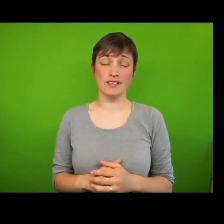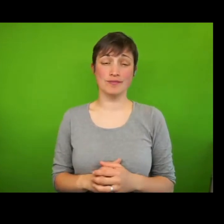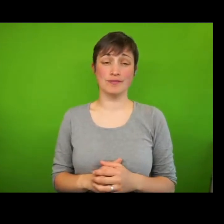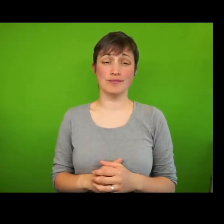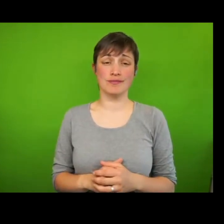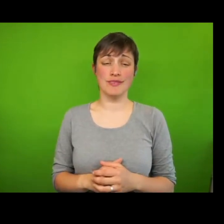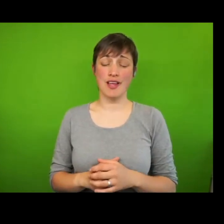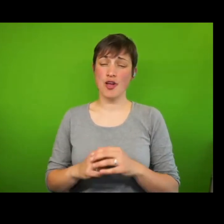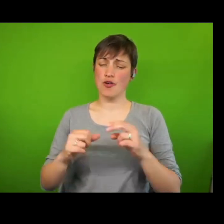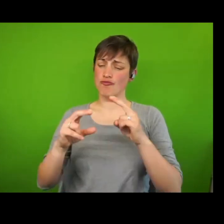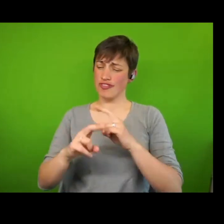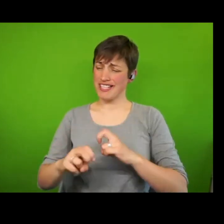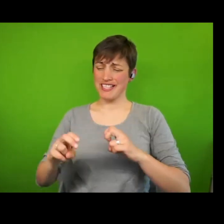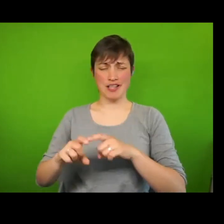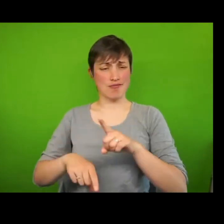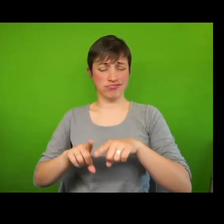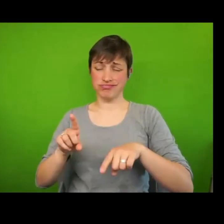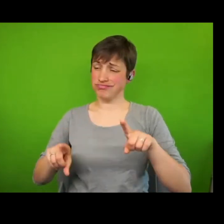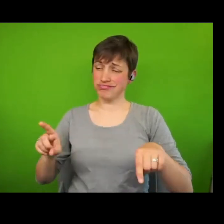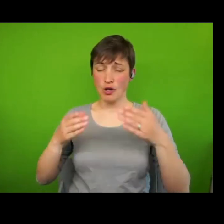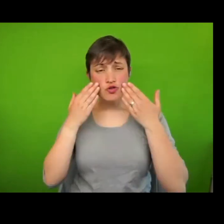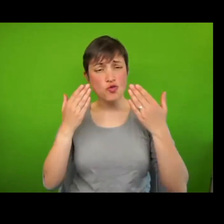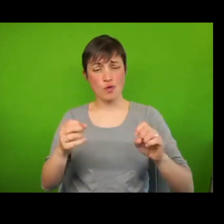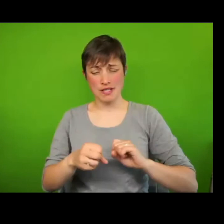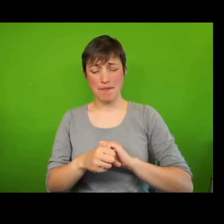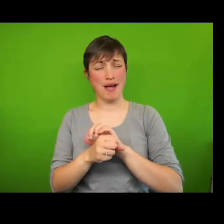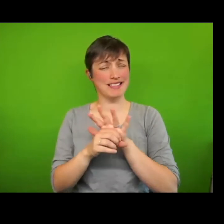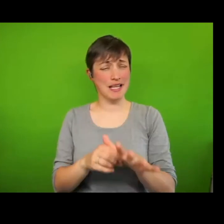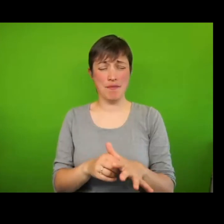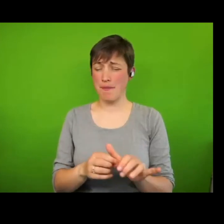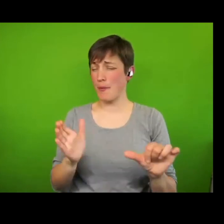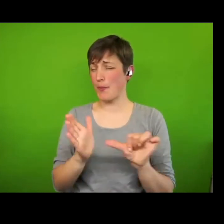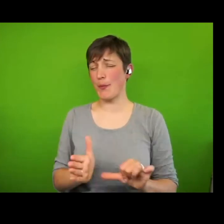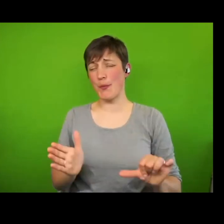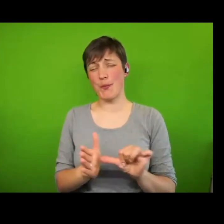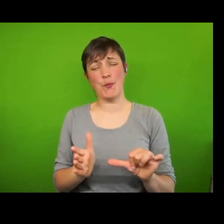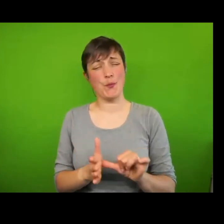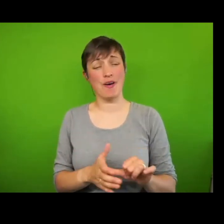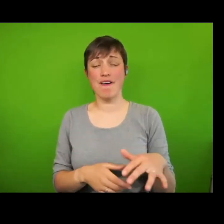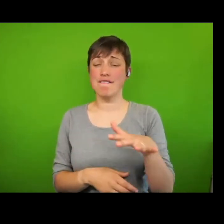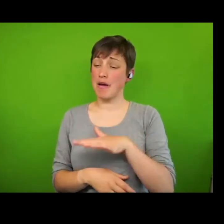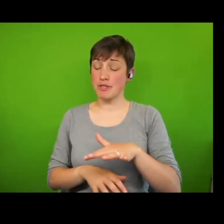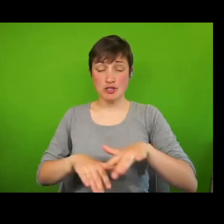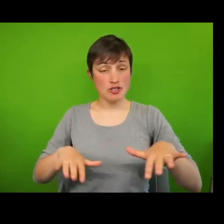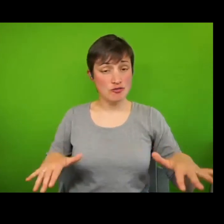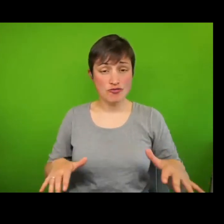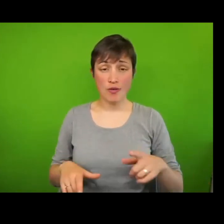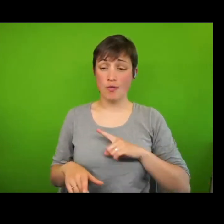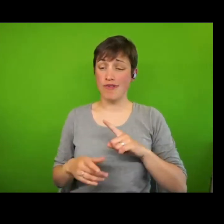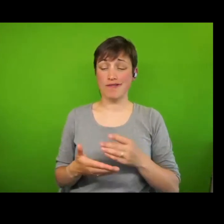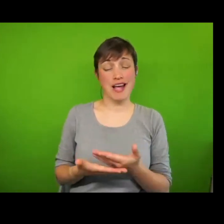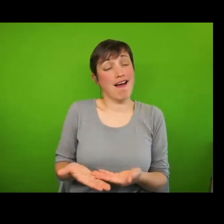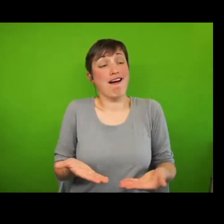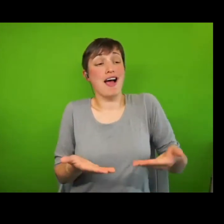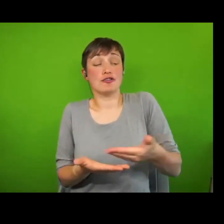research indicates that the pandemic has been particularly tough for families of children for whom there was no additional social security support,